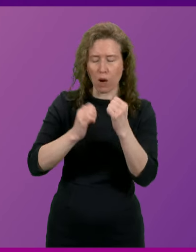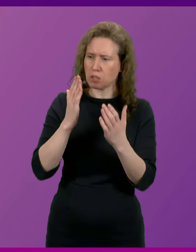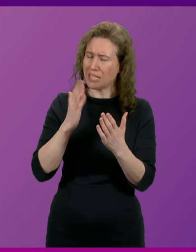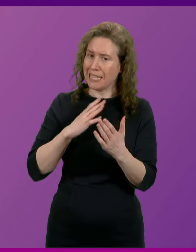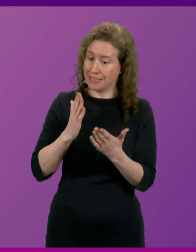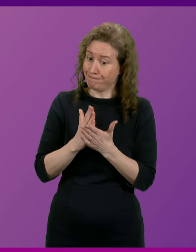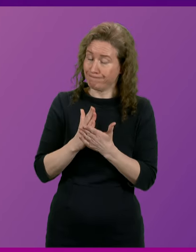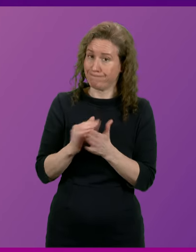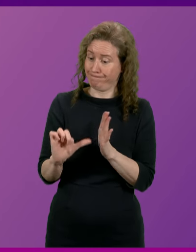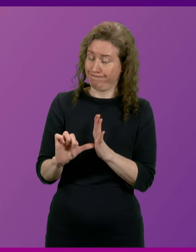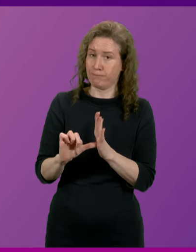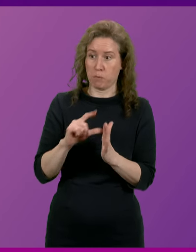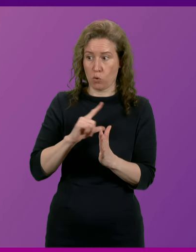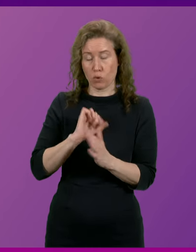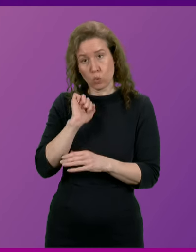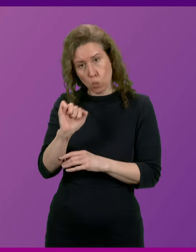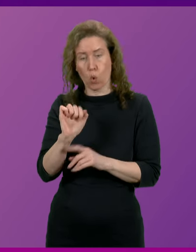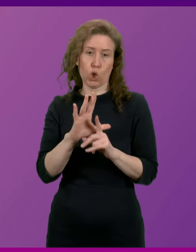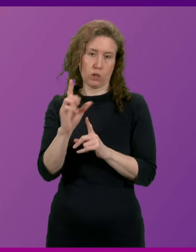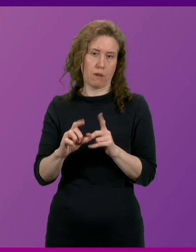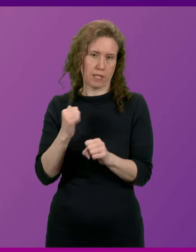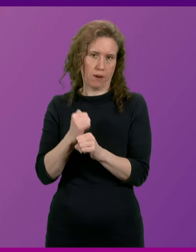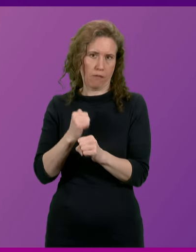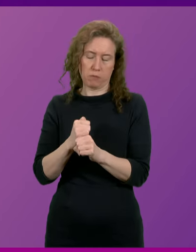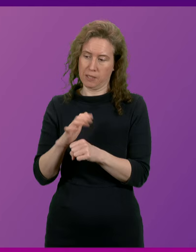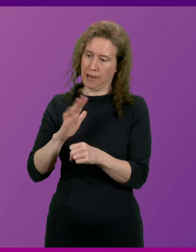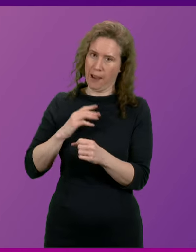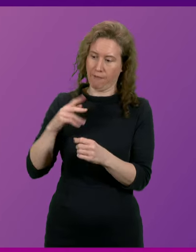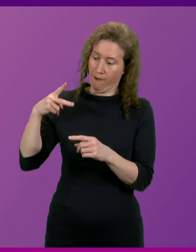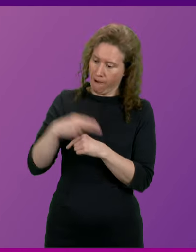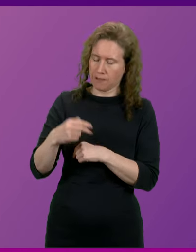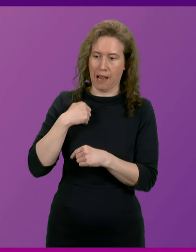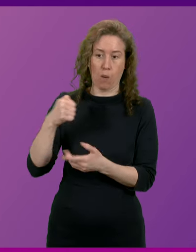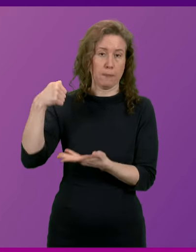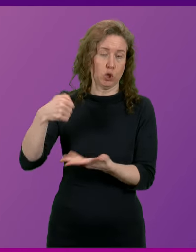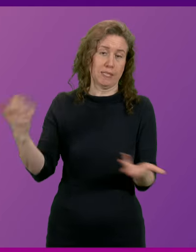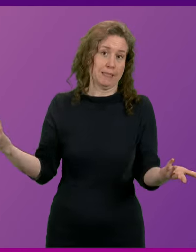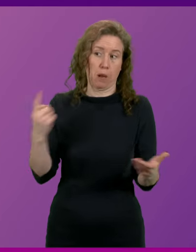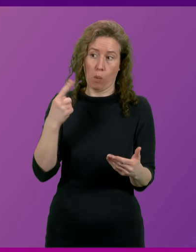hampered by the fact that her Conservative government has instructed a £1.3 billion capital cut in real terms to our budget.